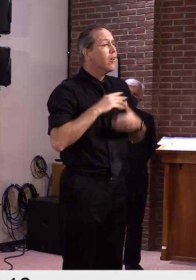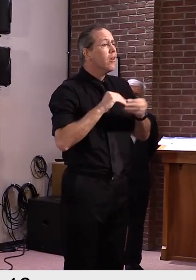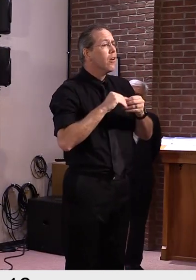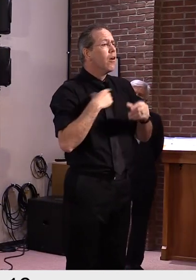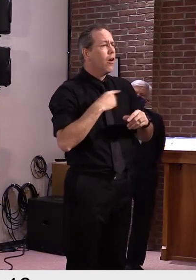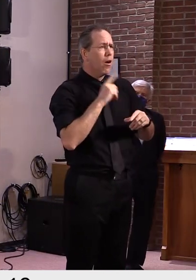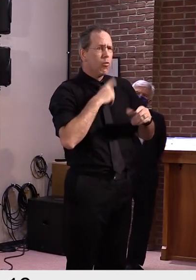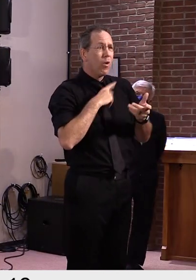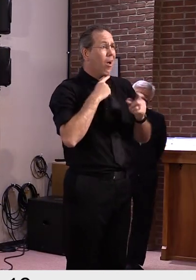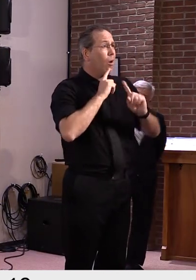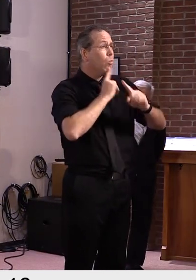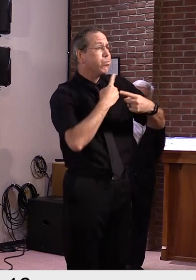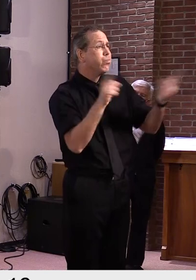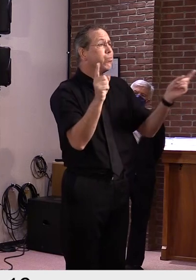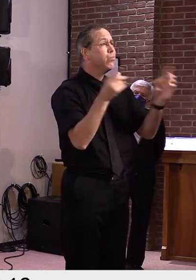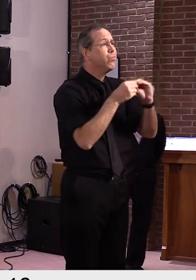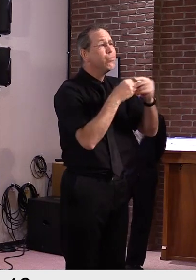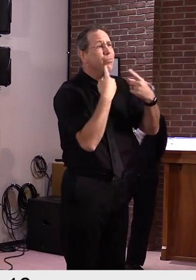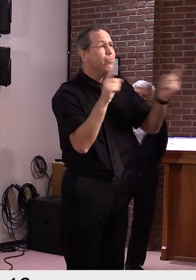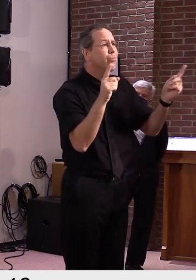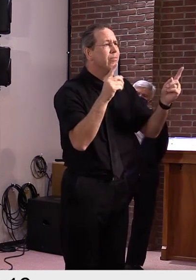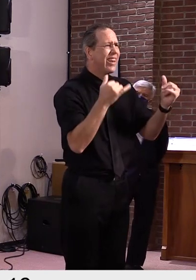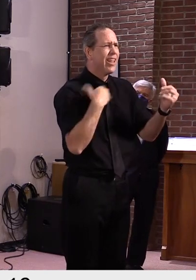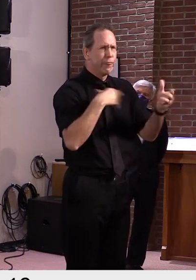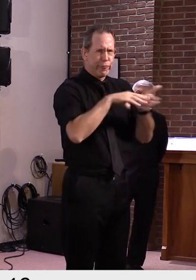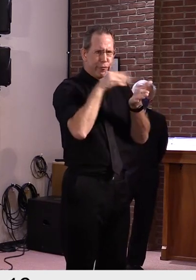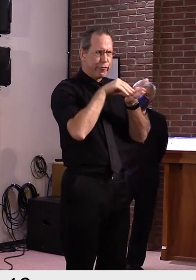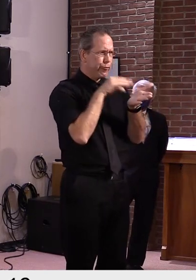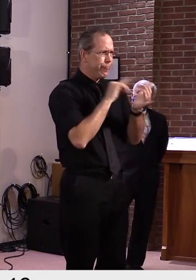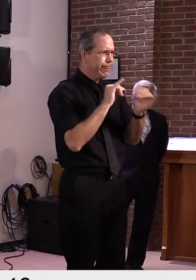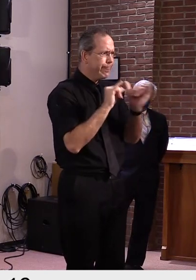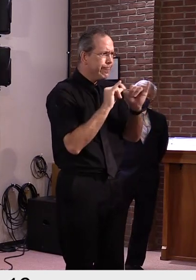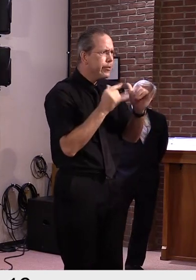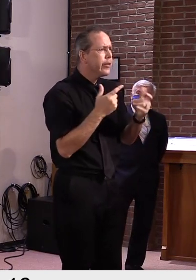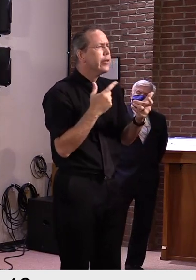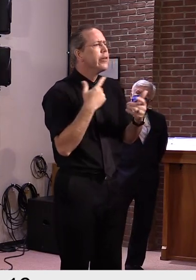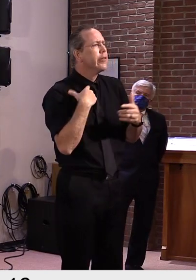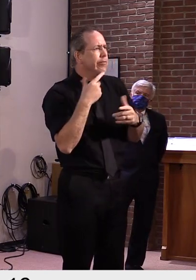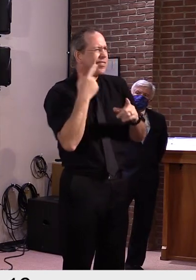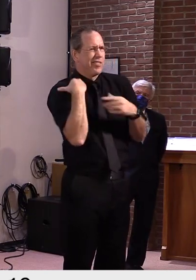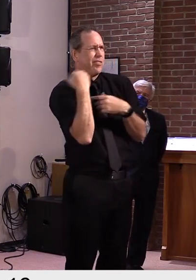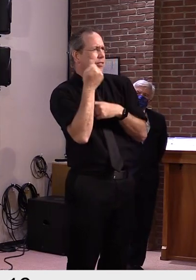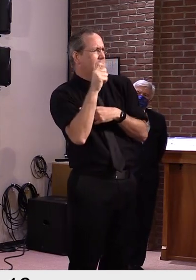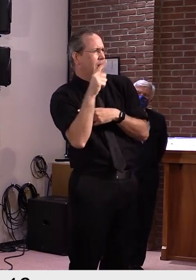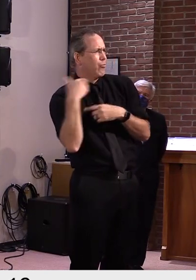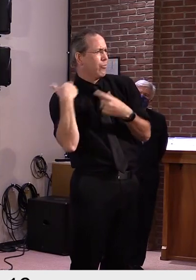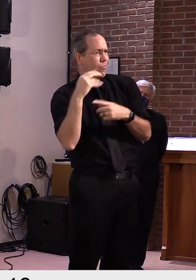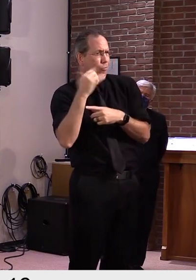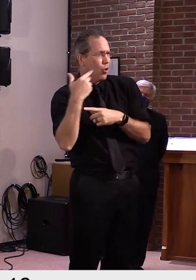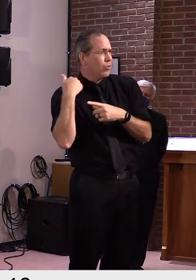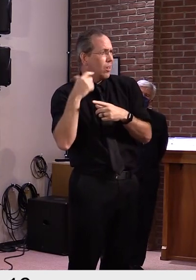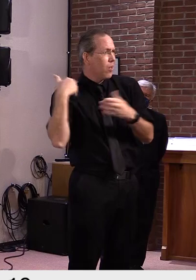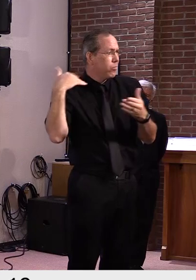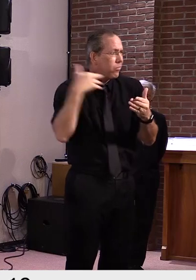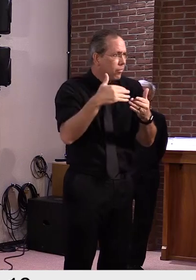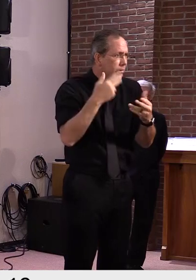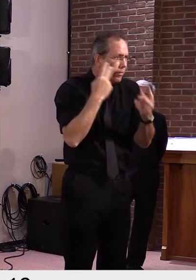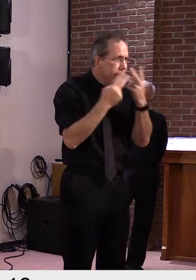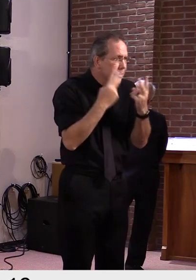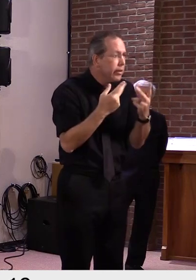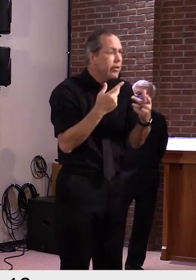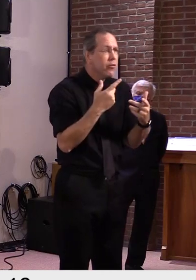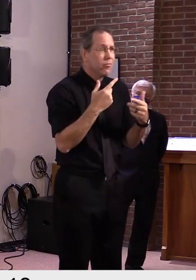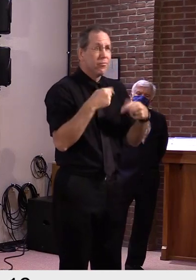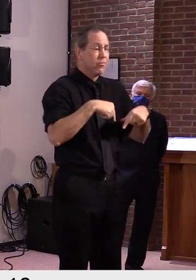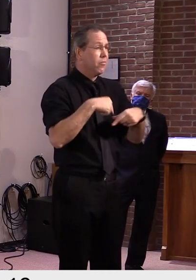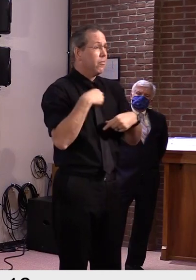a lot since March and April. Our response has been one of the most effective in the country and we continue